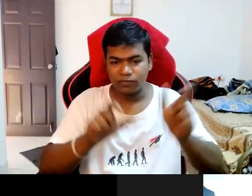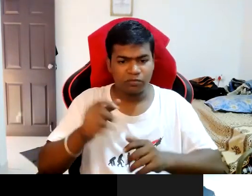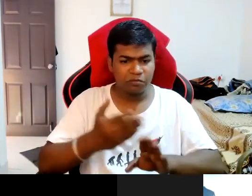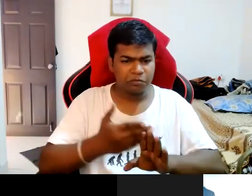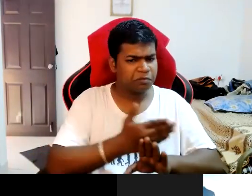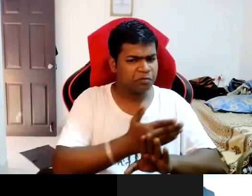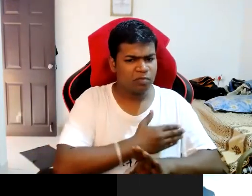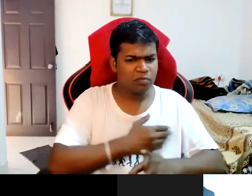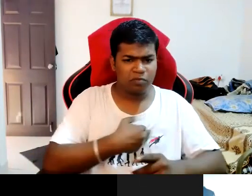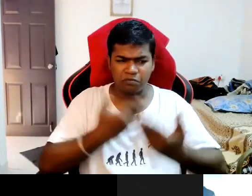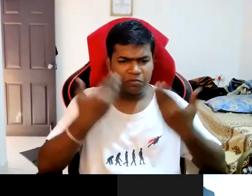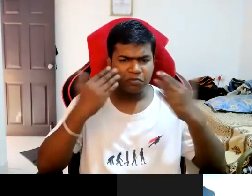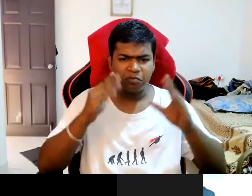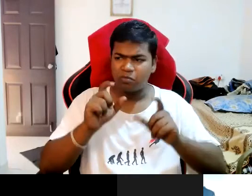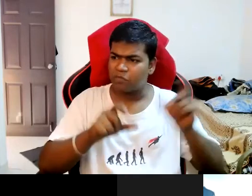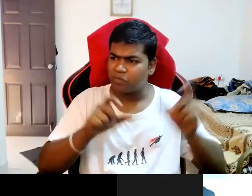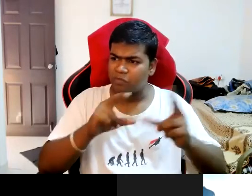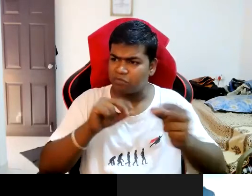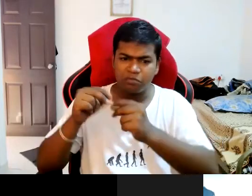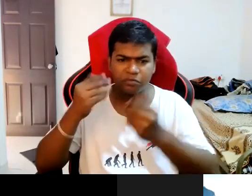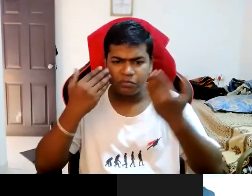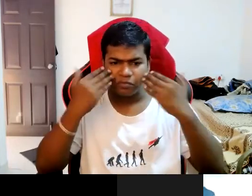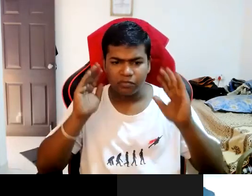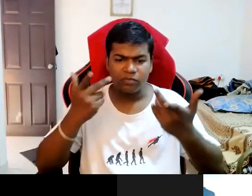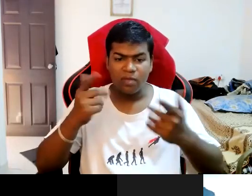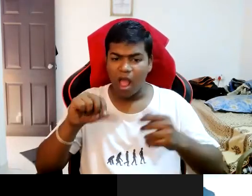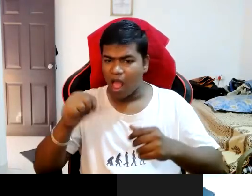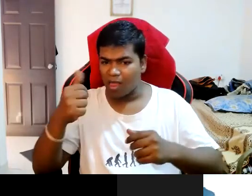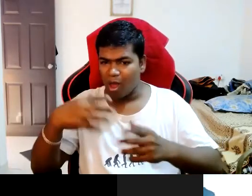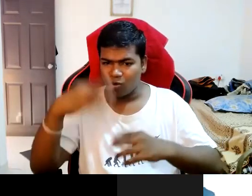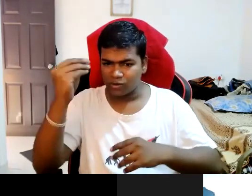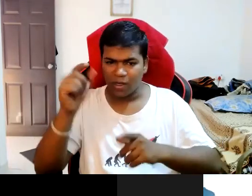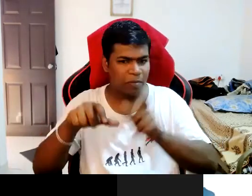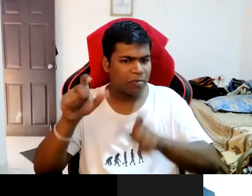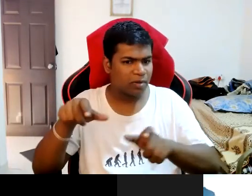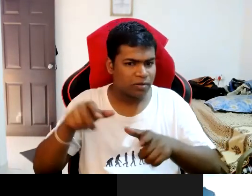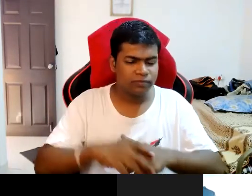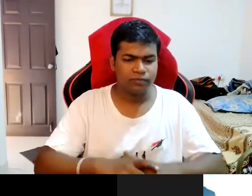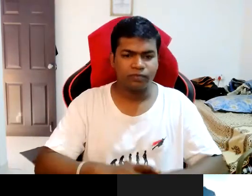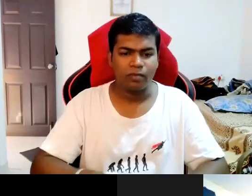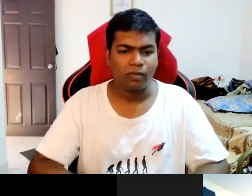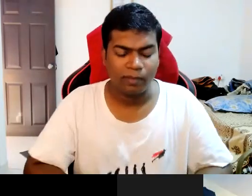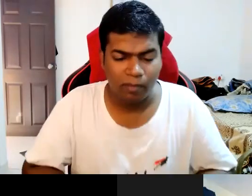to be talking with the outside people so uh all those things like a